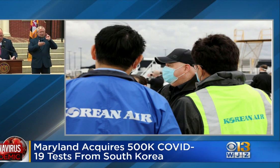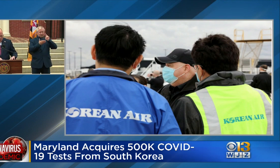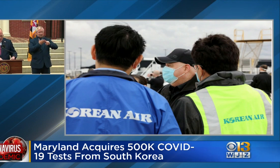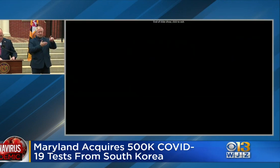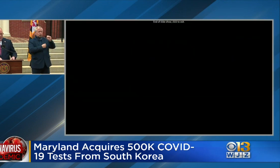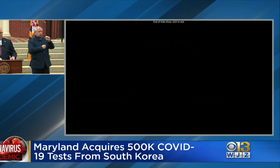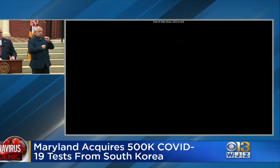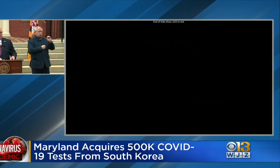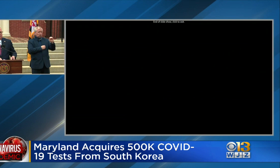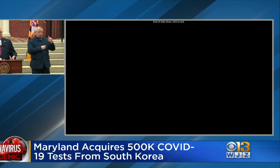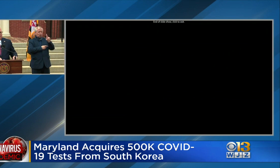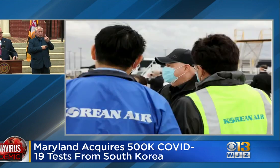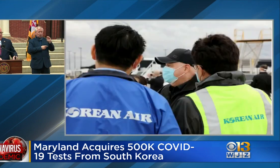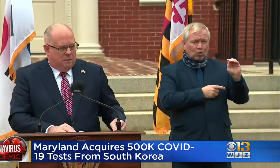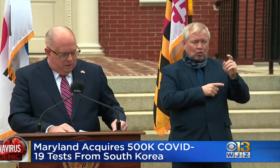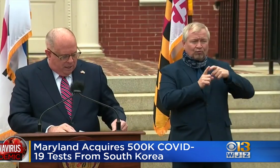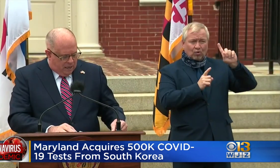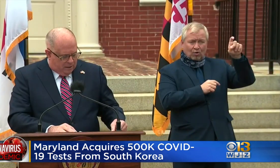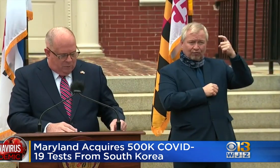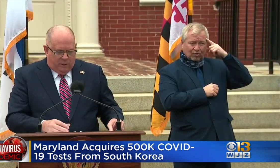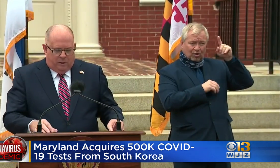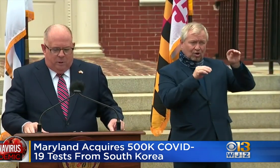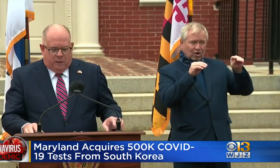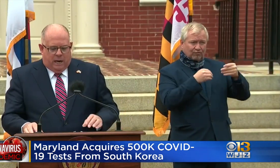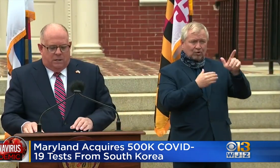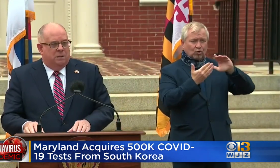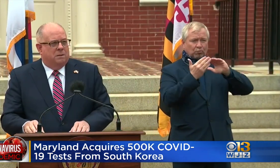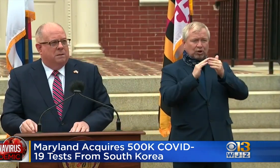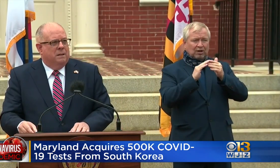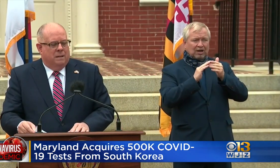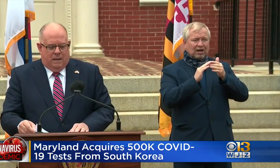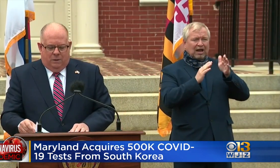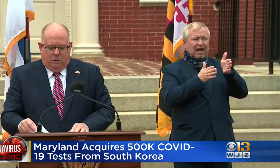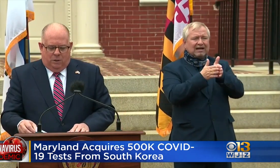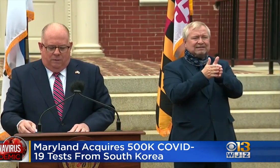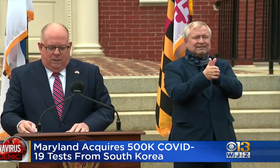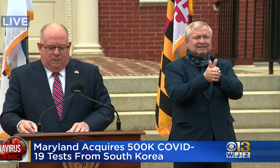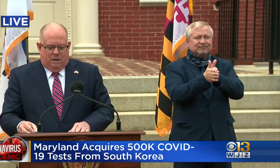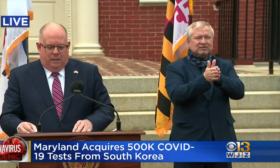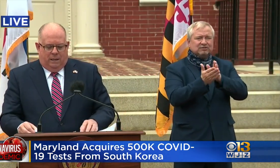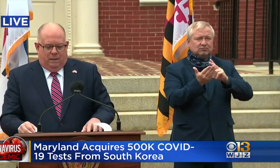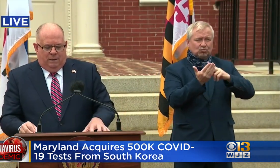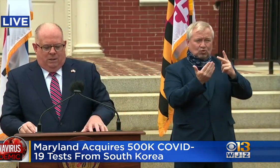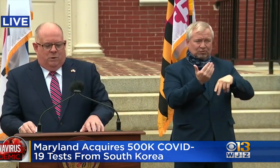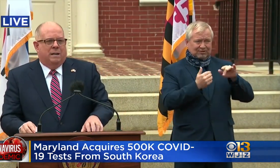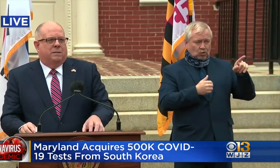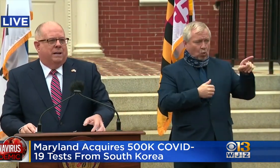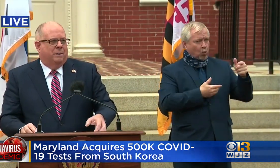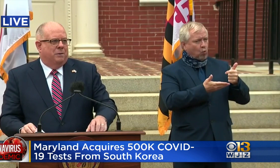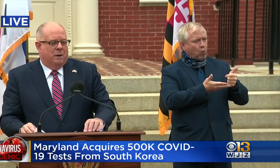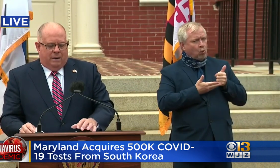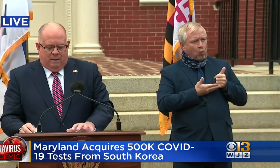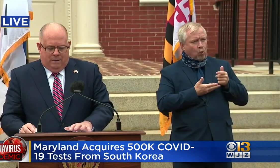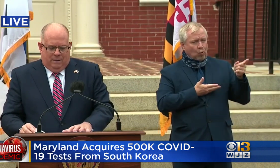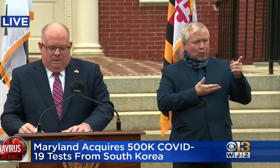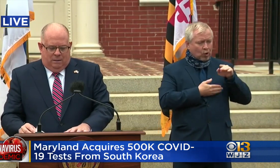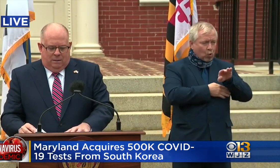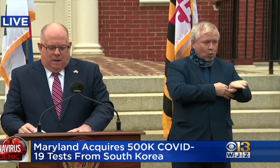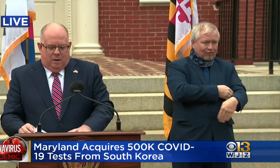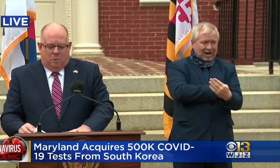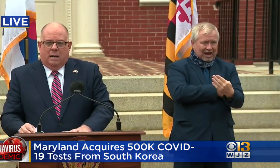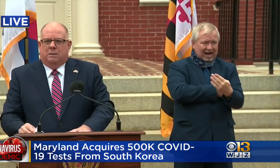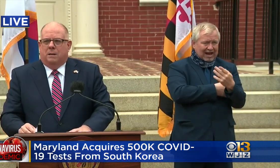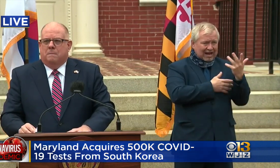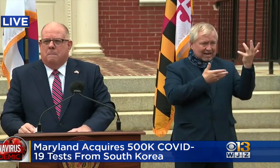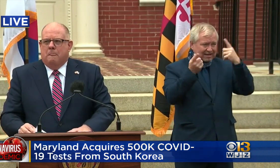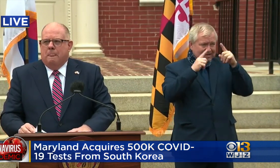stayed awake many nights assisting us with communications and who served as our lead translator throughout this